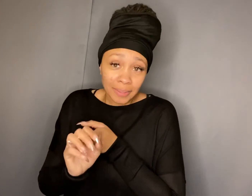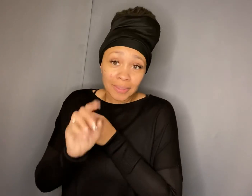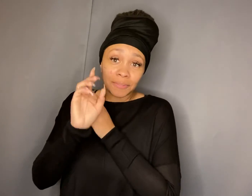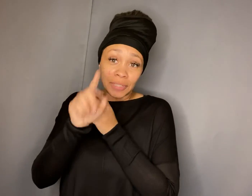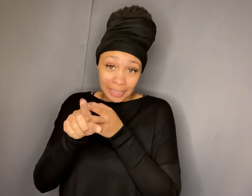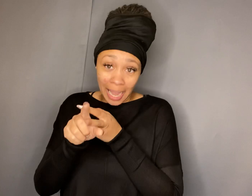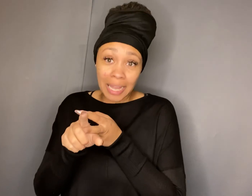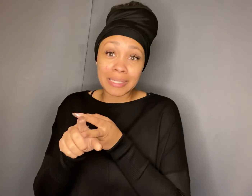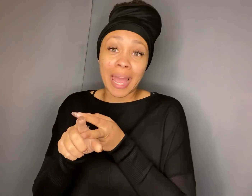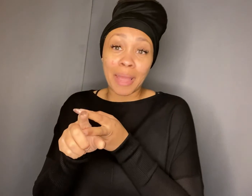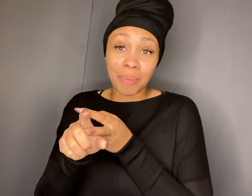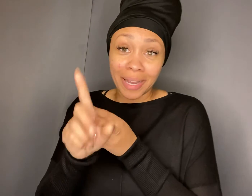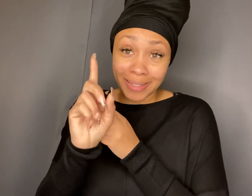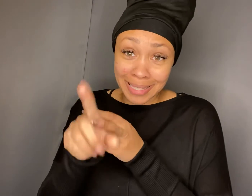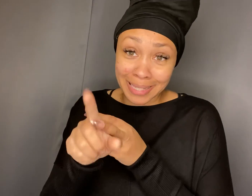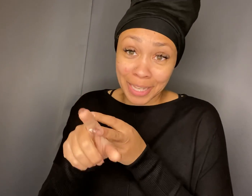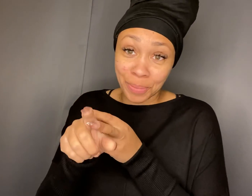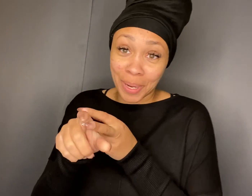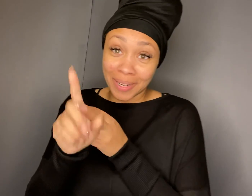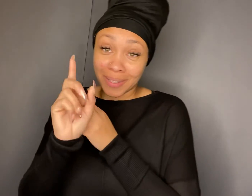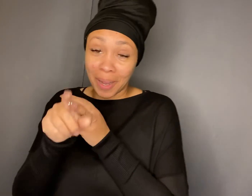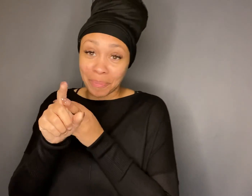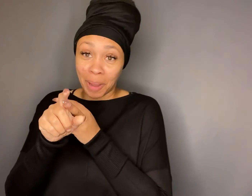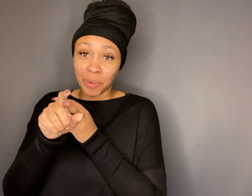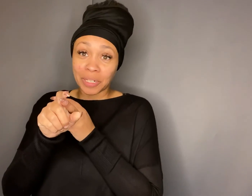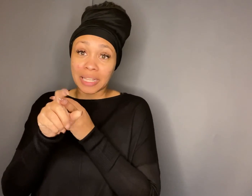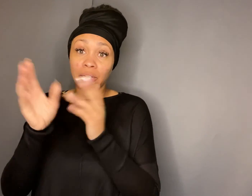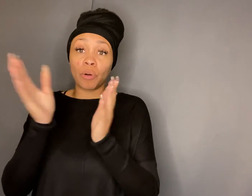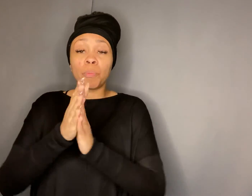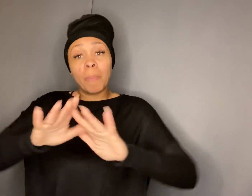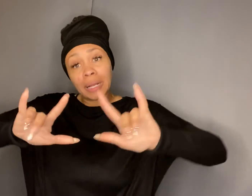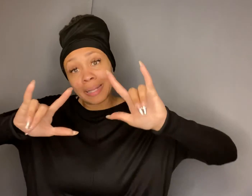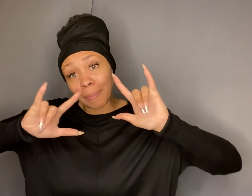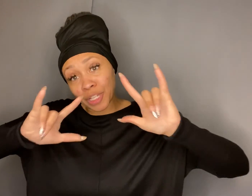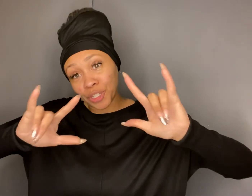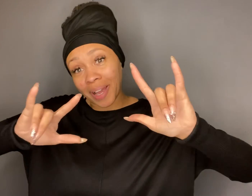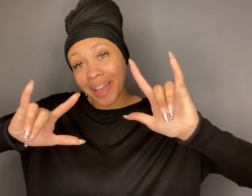forget the guy's name but that's the next one um i'm going to download god bless you guys